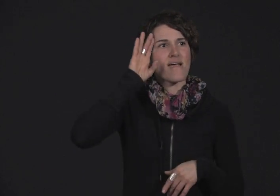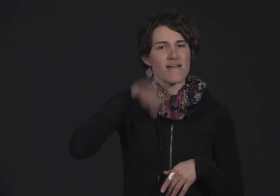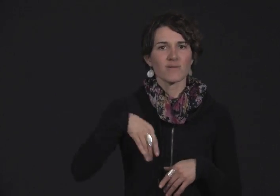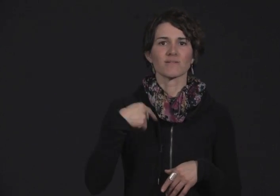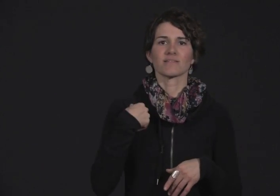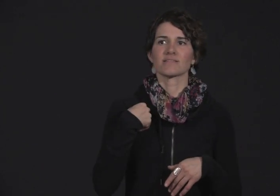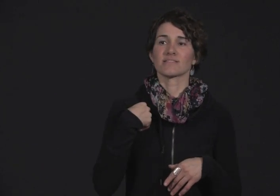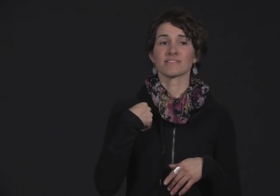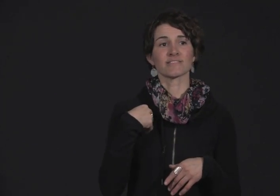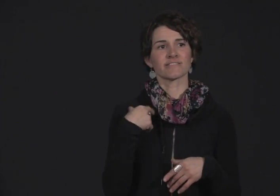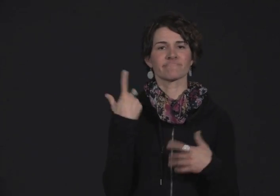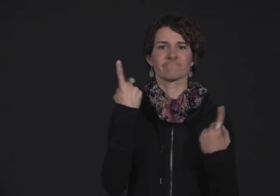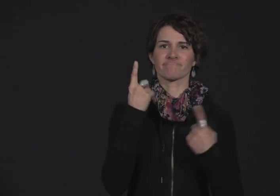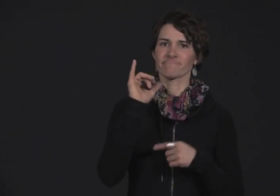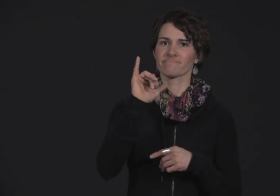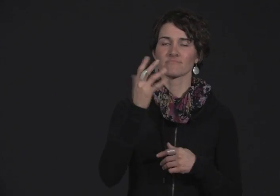to come up with a better format.